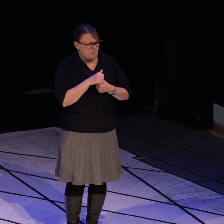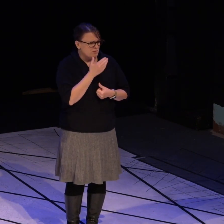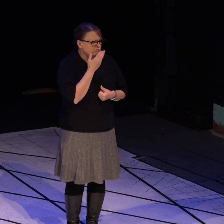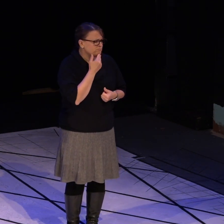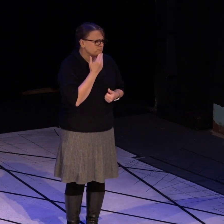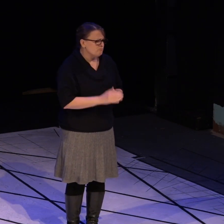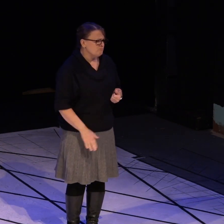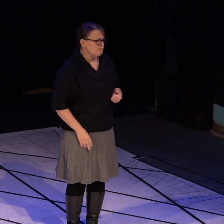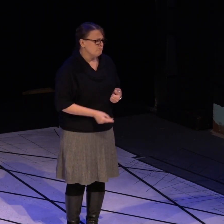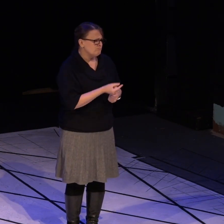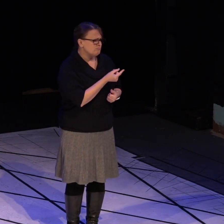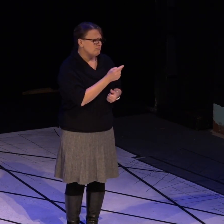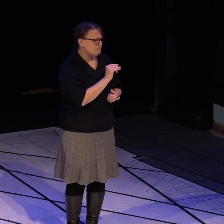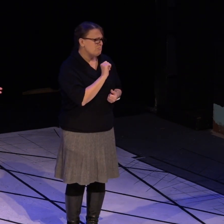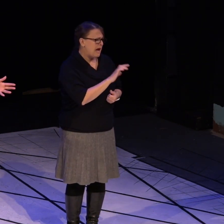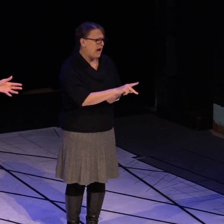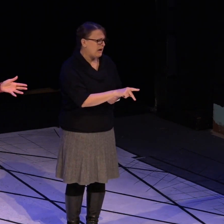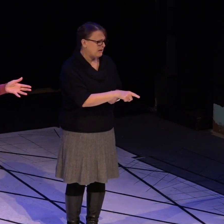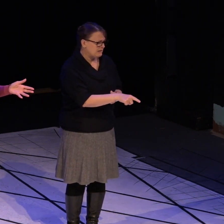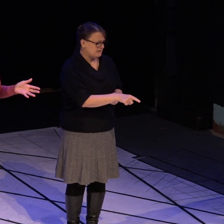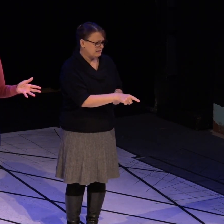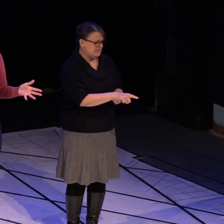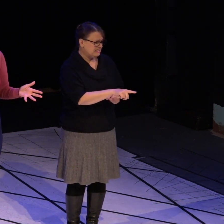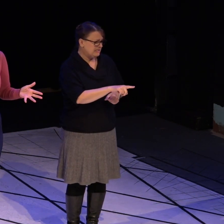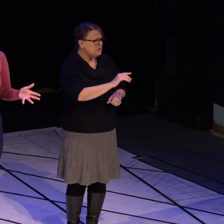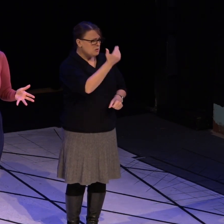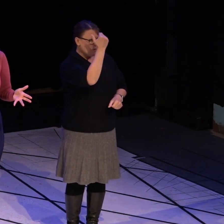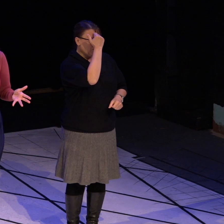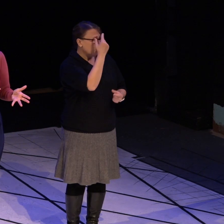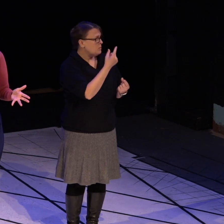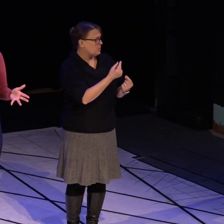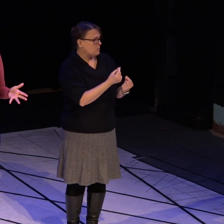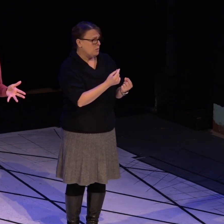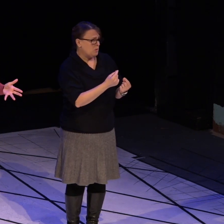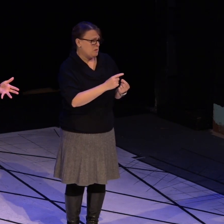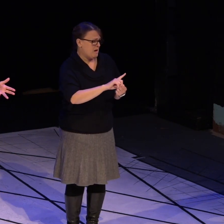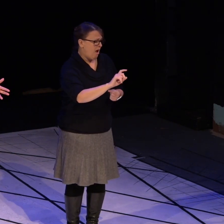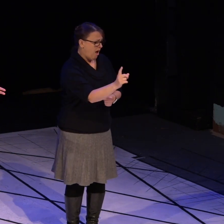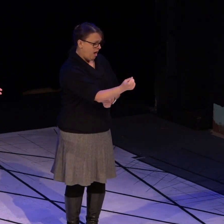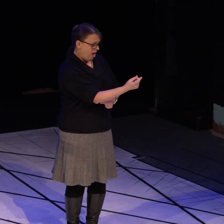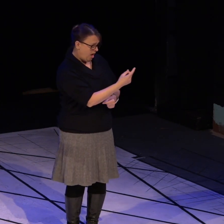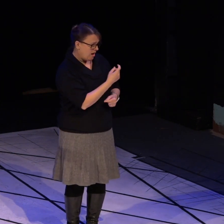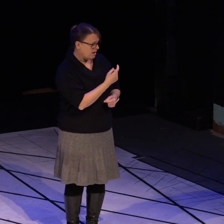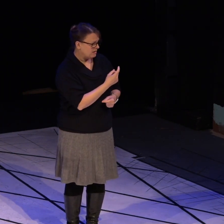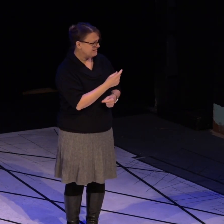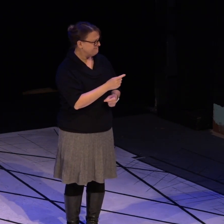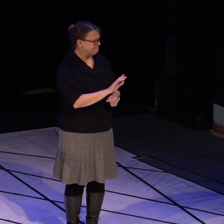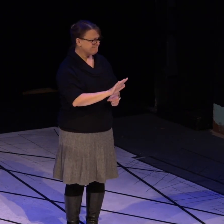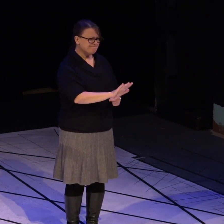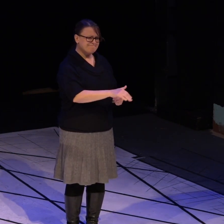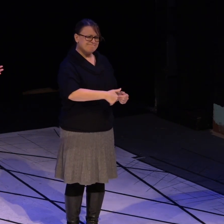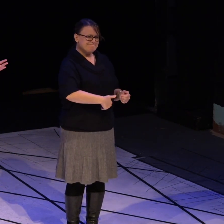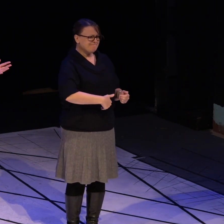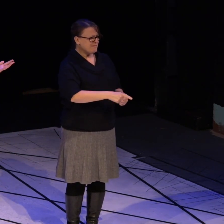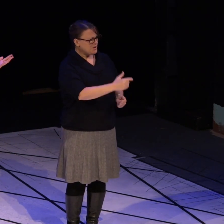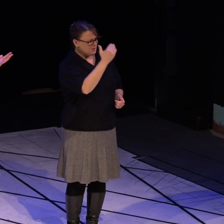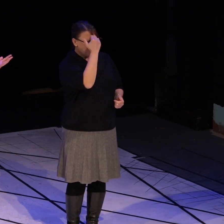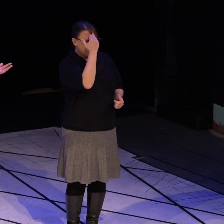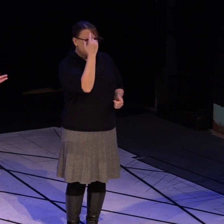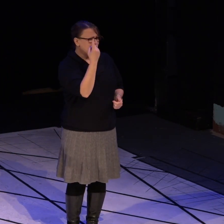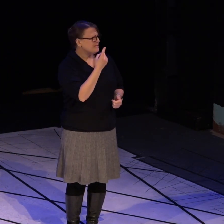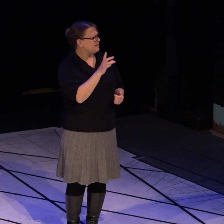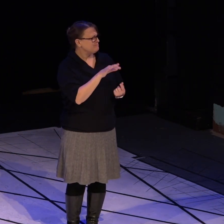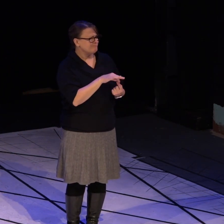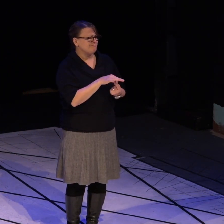Collie Dog Mac, who knew what to do. Just my instinct, some amazing Timmy's in the